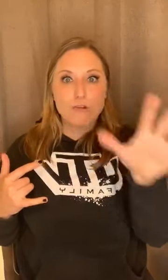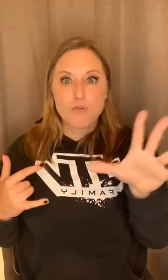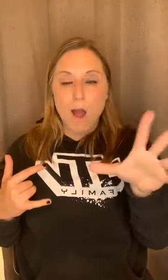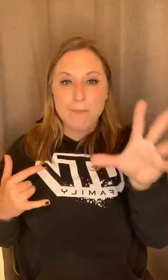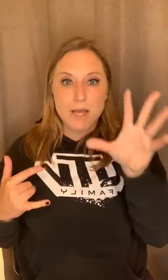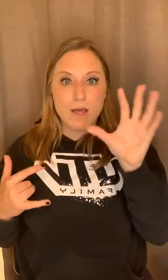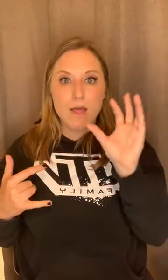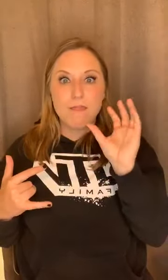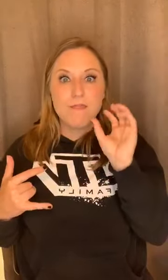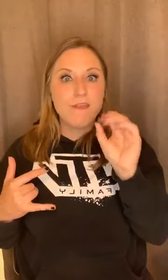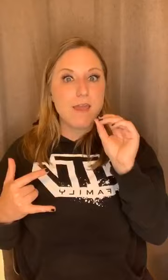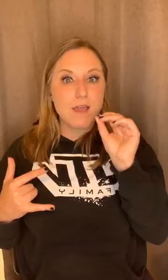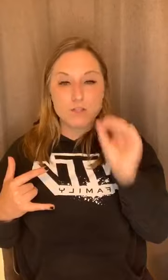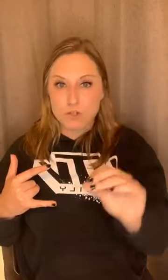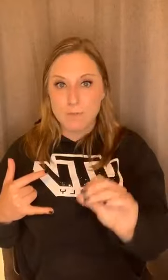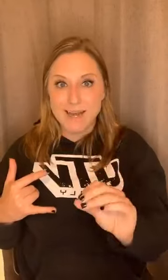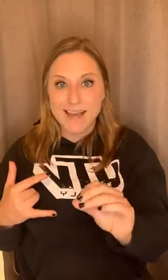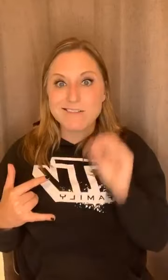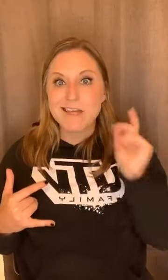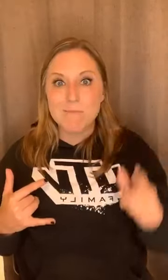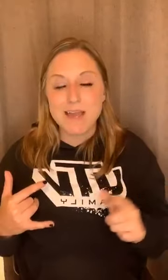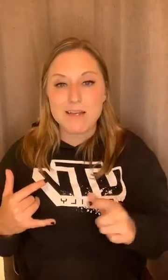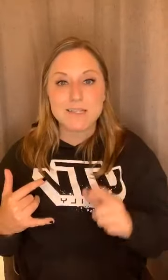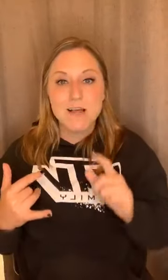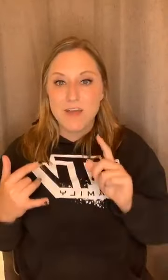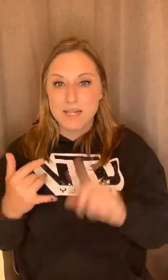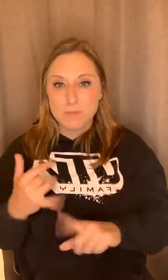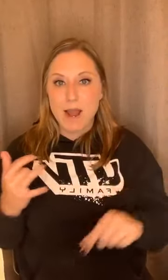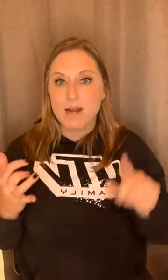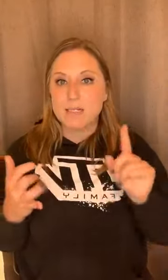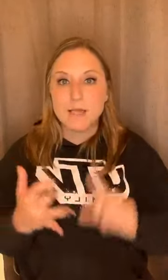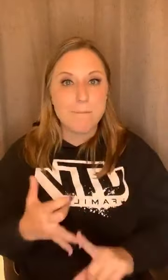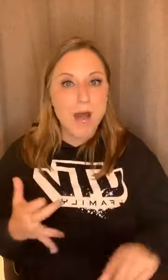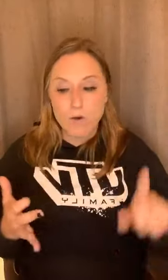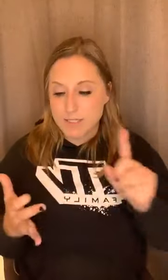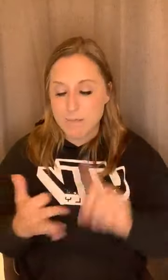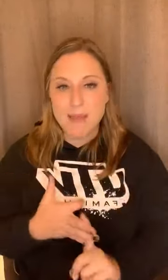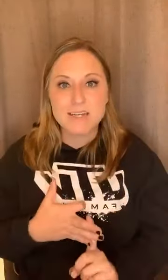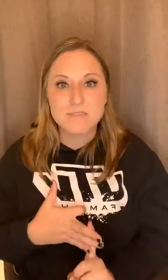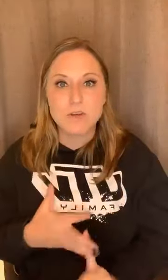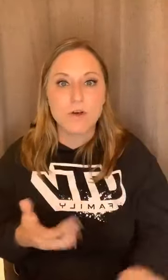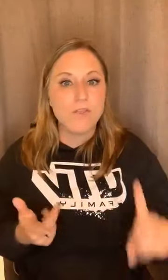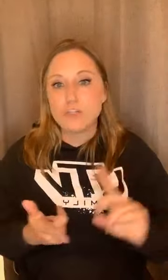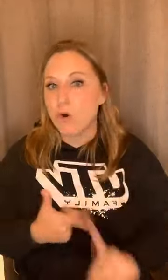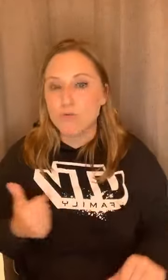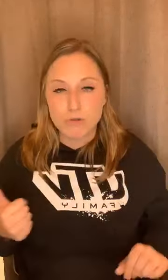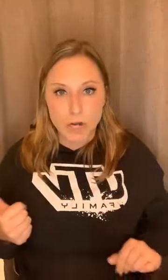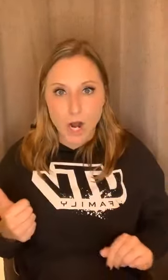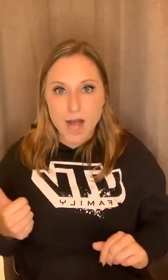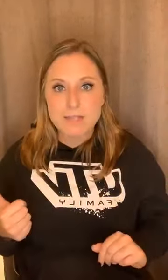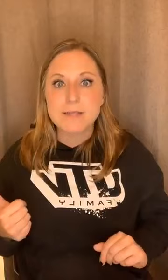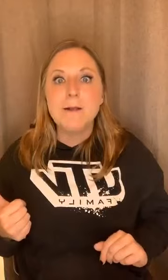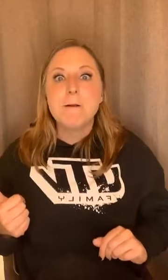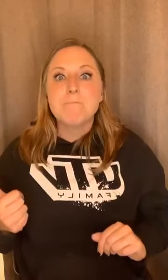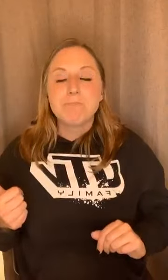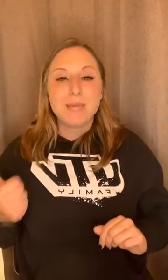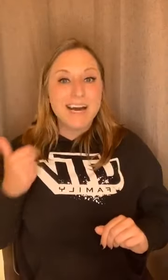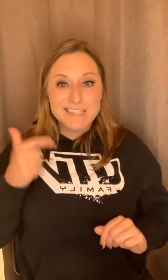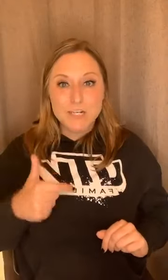dropping the social media accounts that make us, that inspire us, that empower us, that make us feel good, that don't trigger us because that is